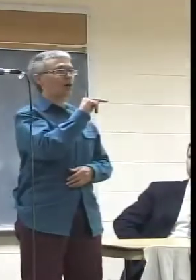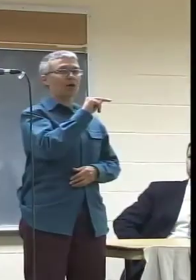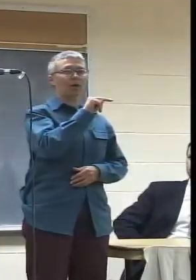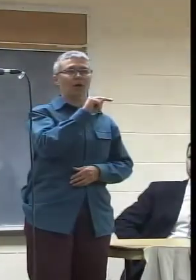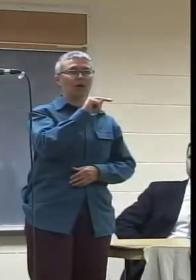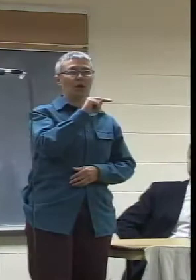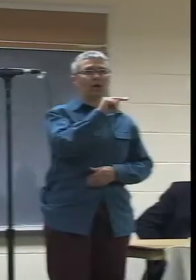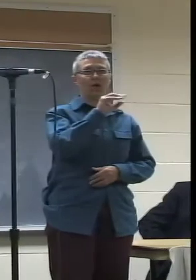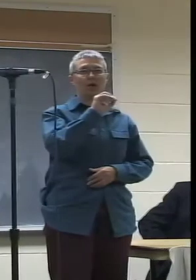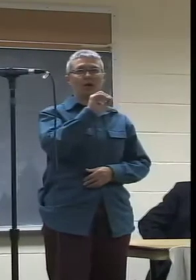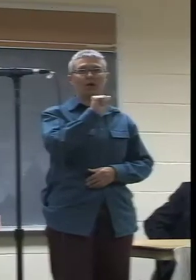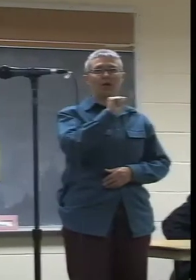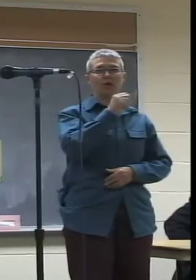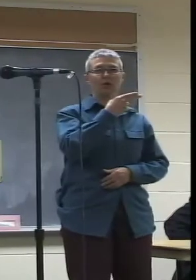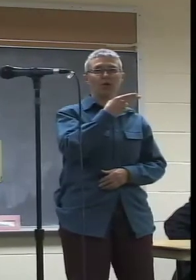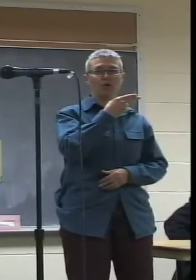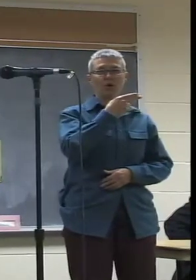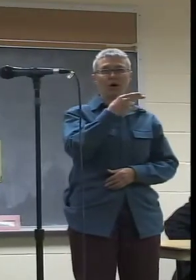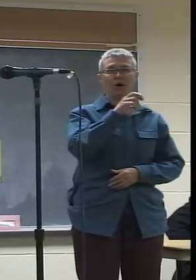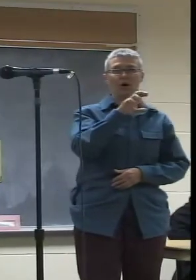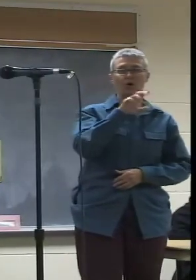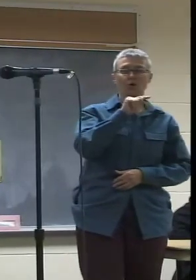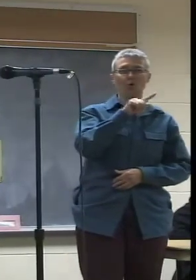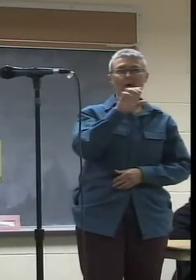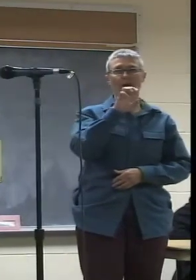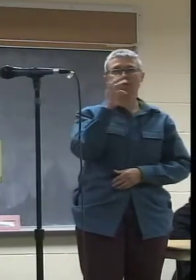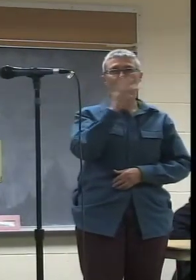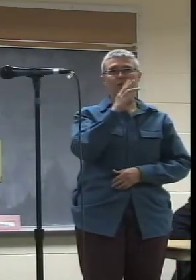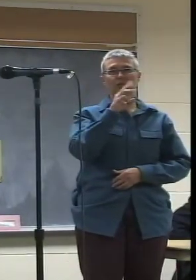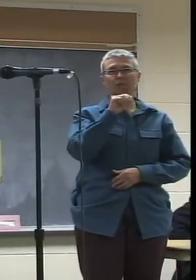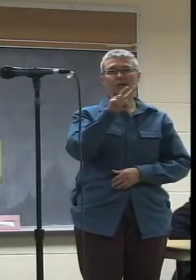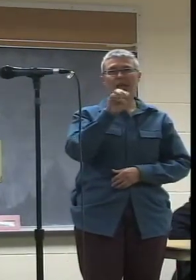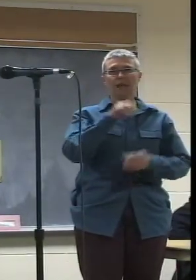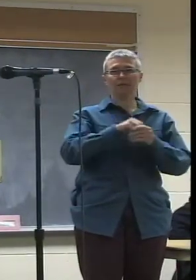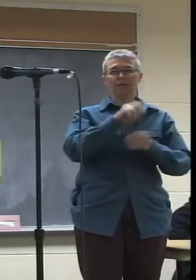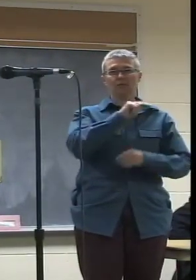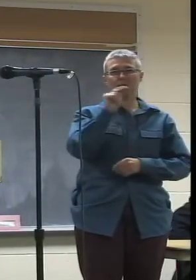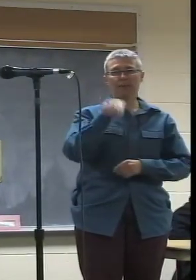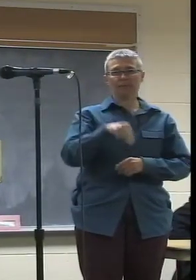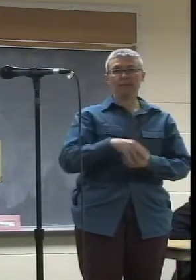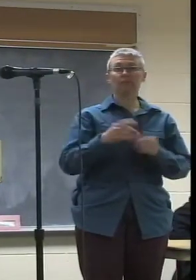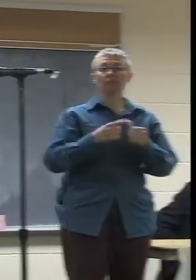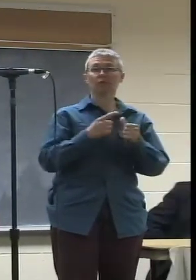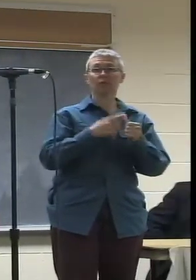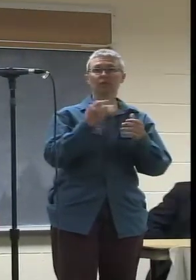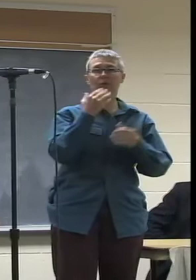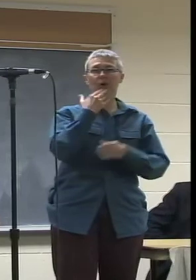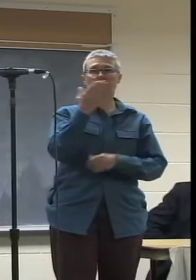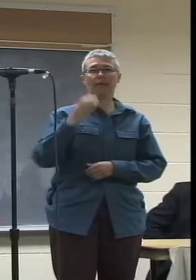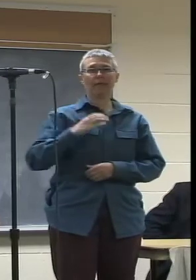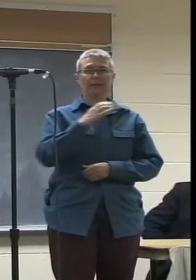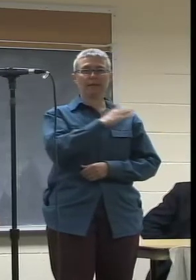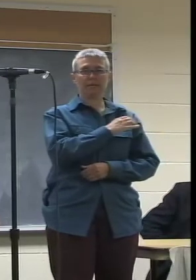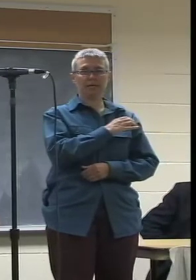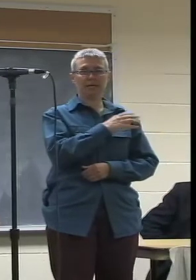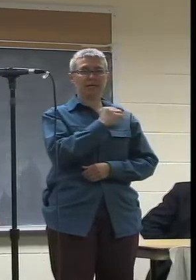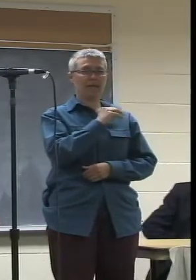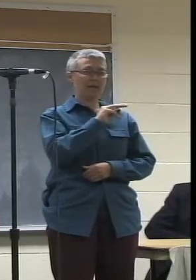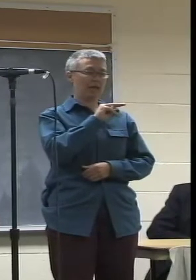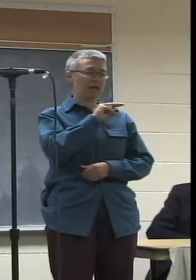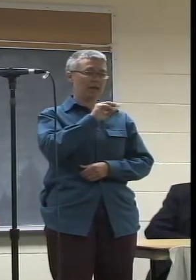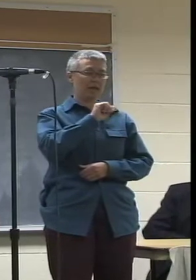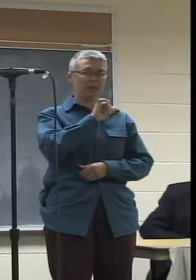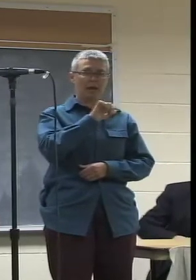Fork. 100 Washington Avenue, Northampton. First of all, I'd like to thank the committee, the mayor,